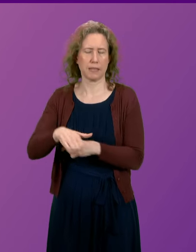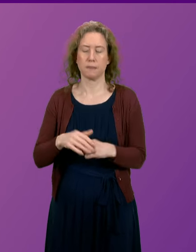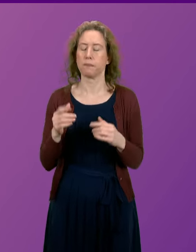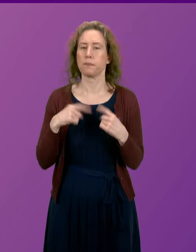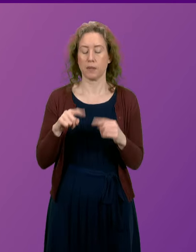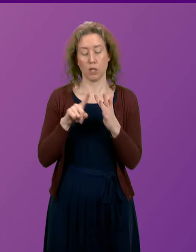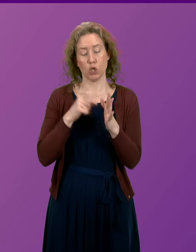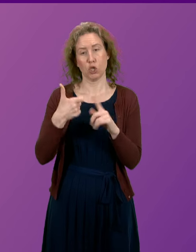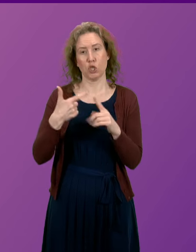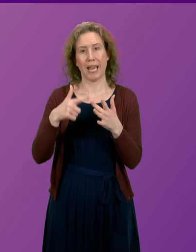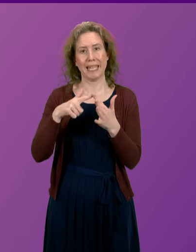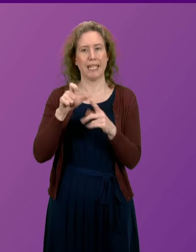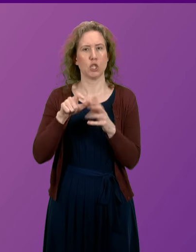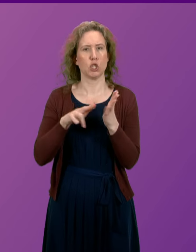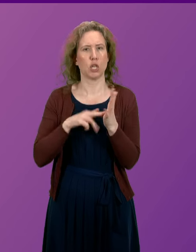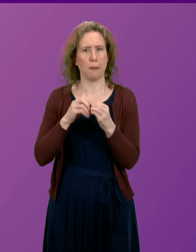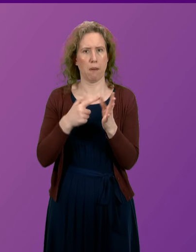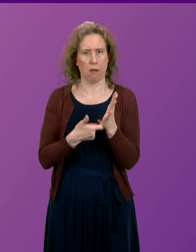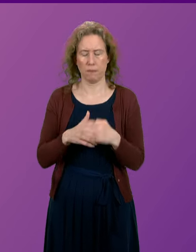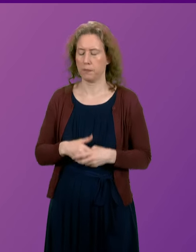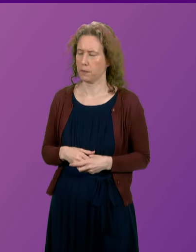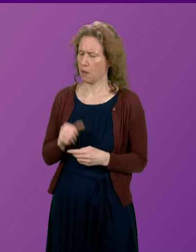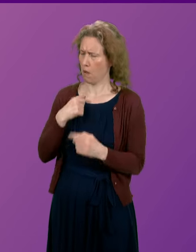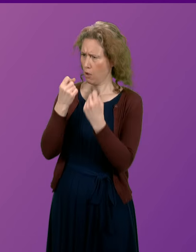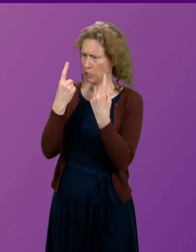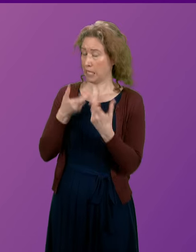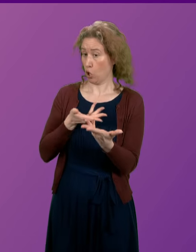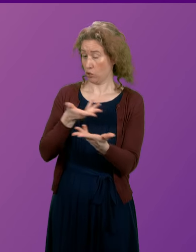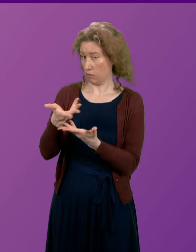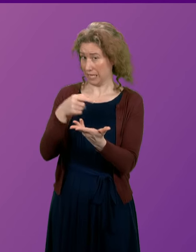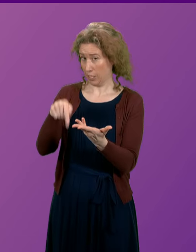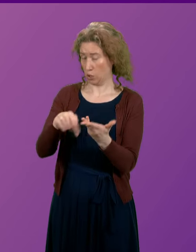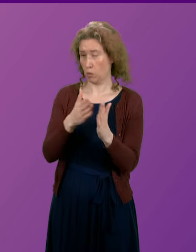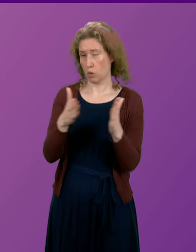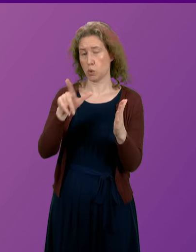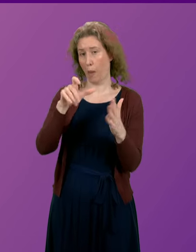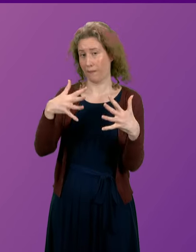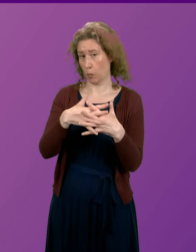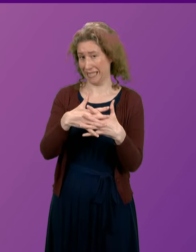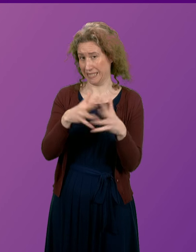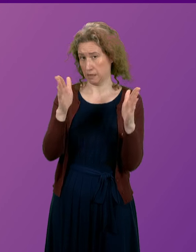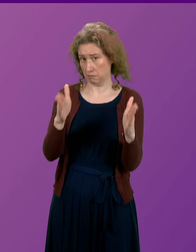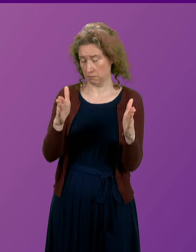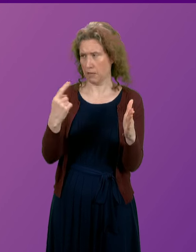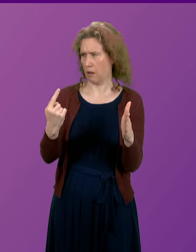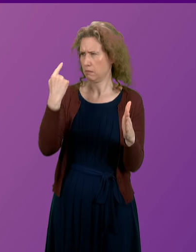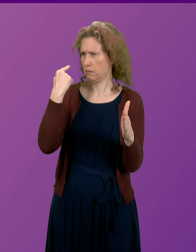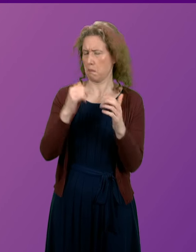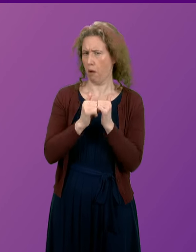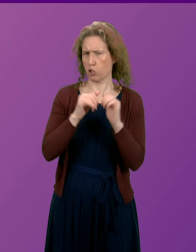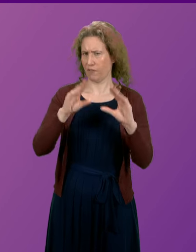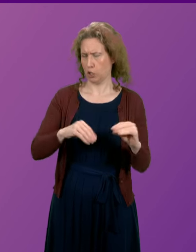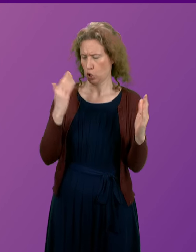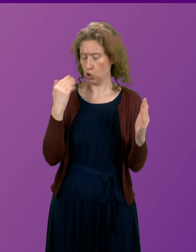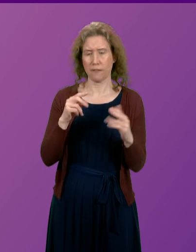Dunbar. My understanding is that the consultation ran for 12 weeks and closed in early March. Does the First